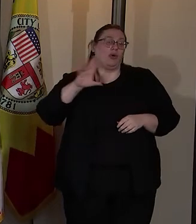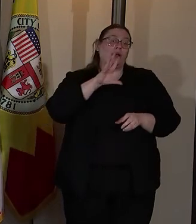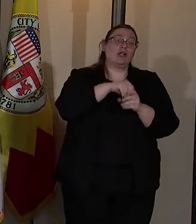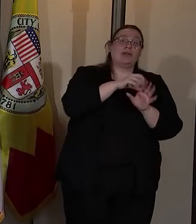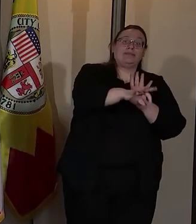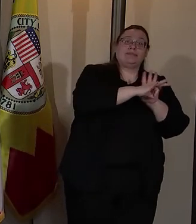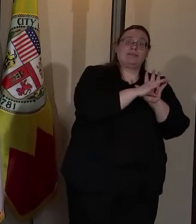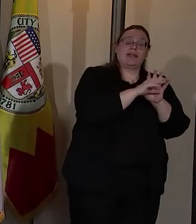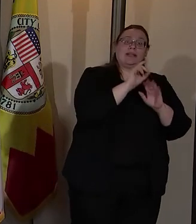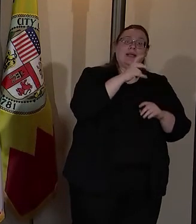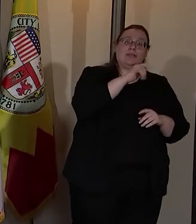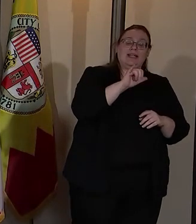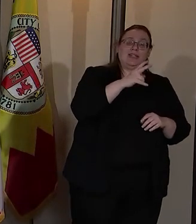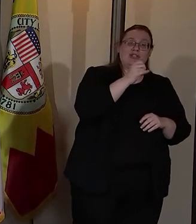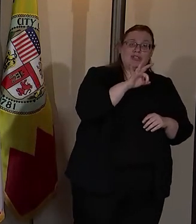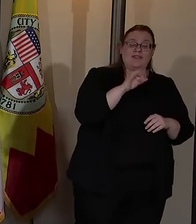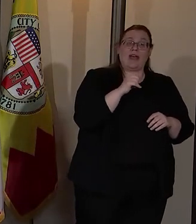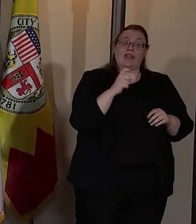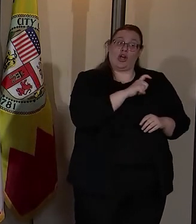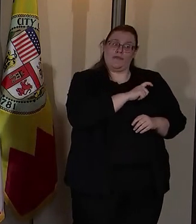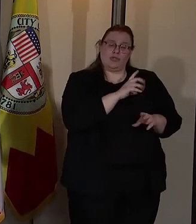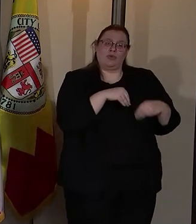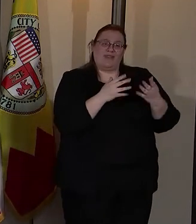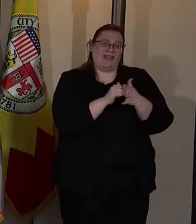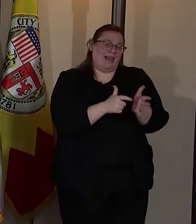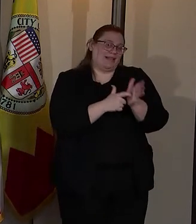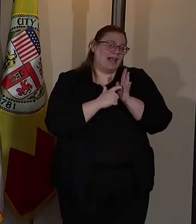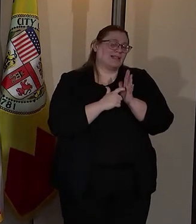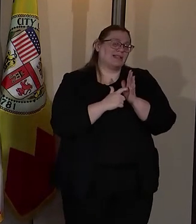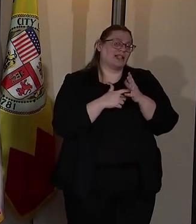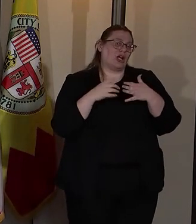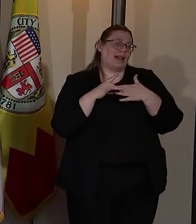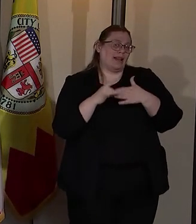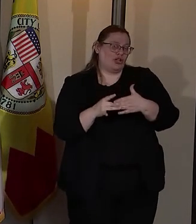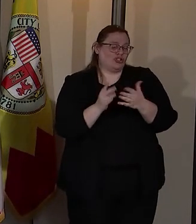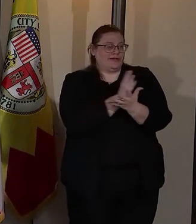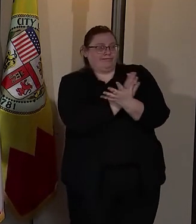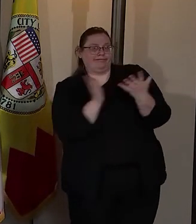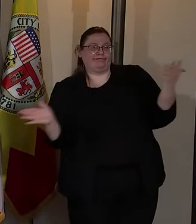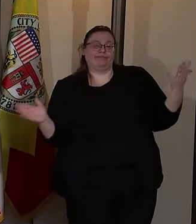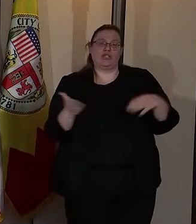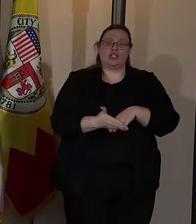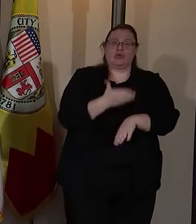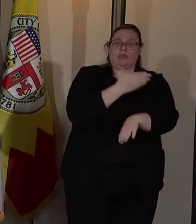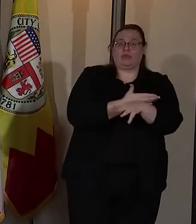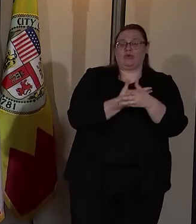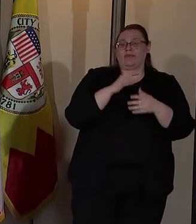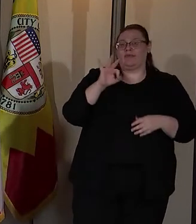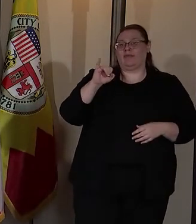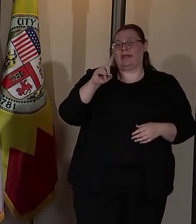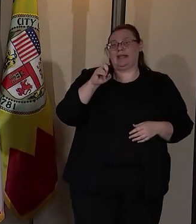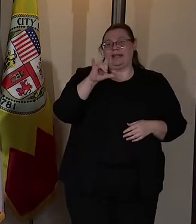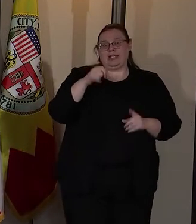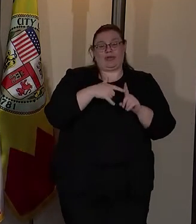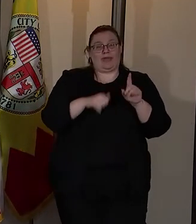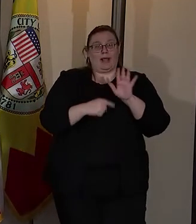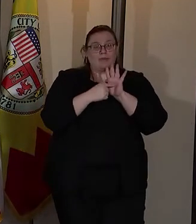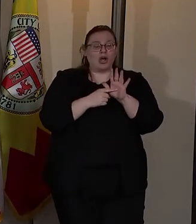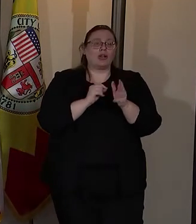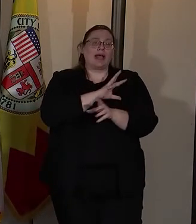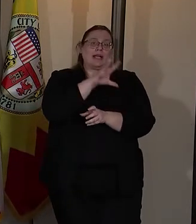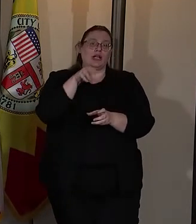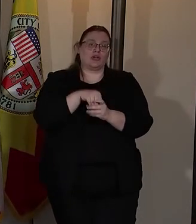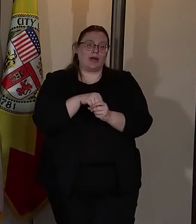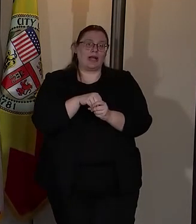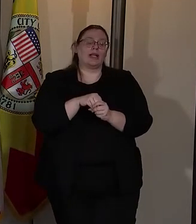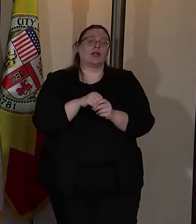Deputy Chief and Civilian Commanding Officer, provides that necessary breadth of leadership to improve the fidelity to the model as well as to integrate it